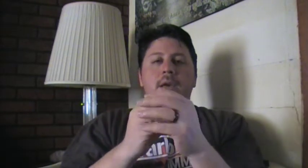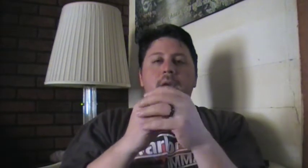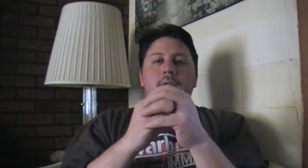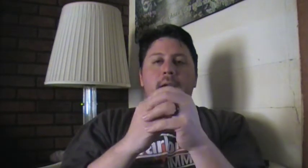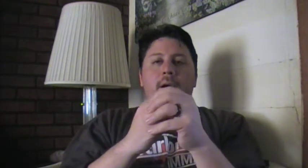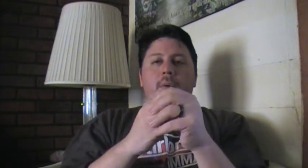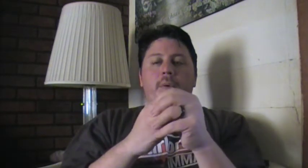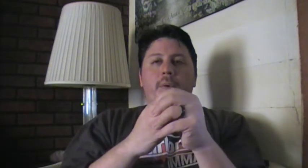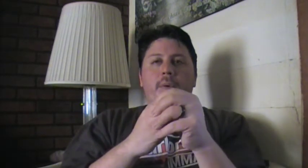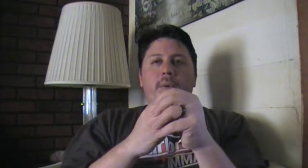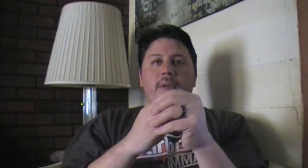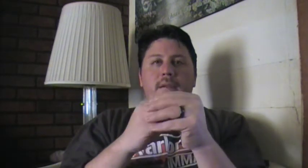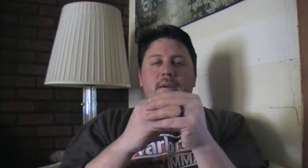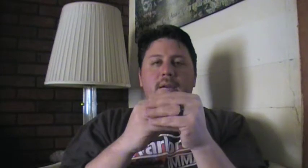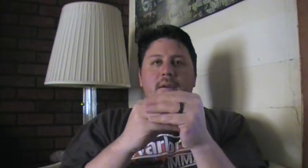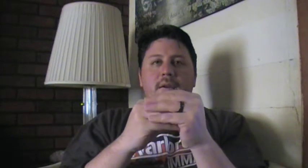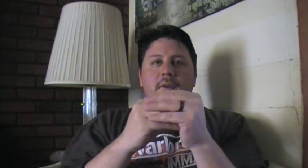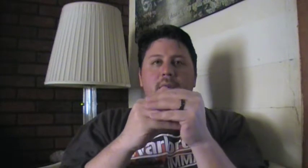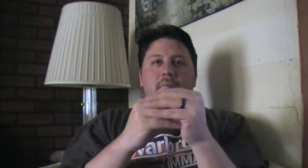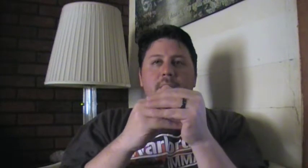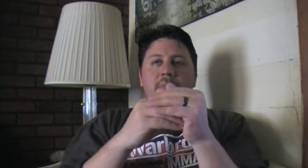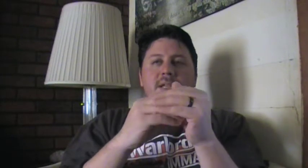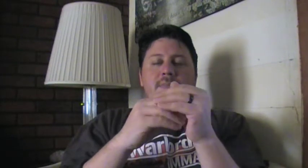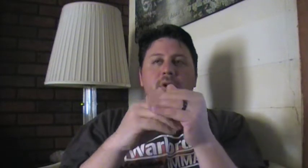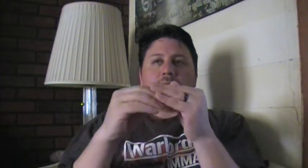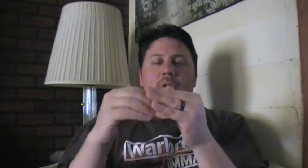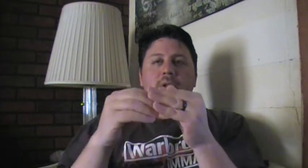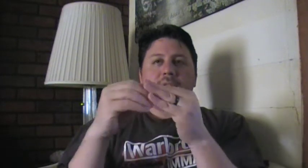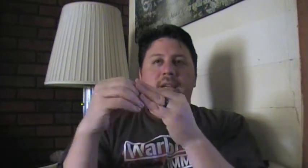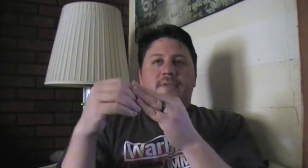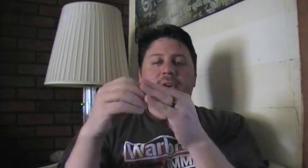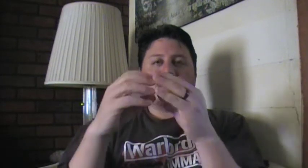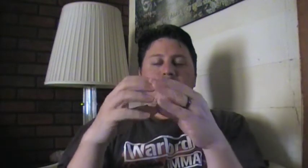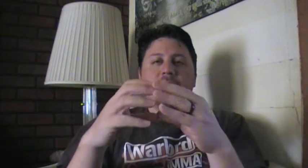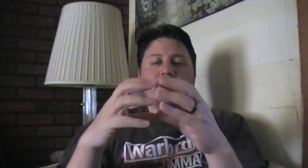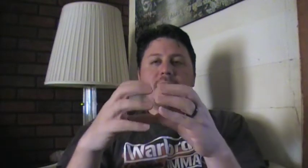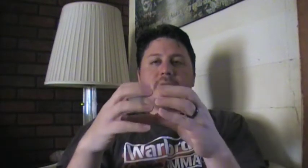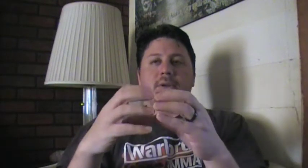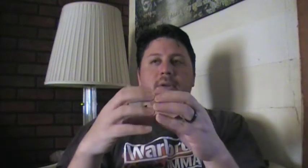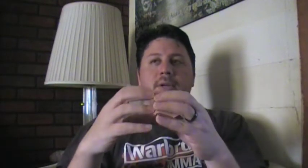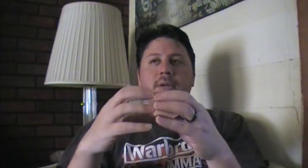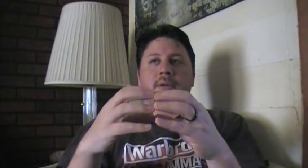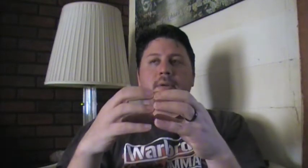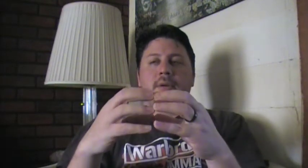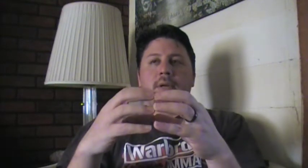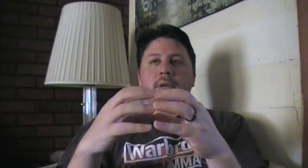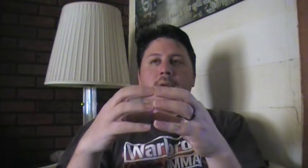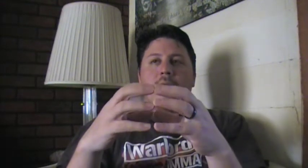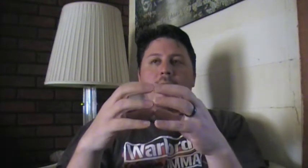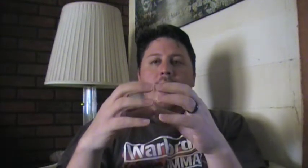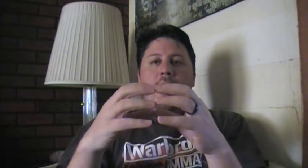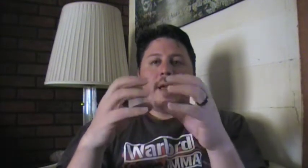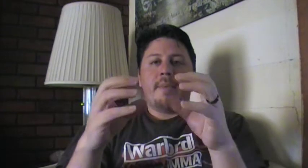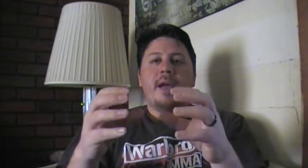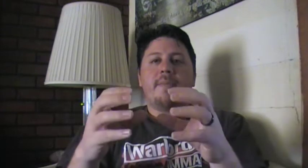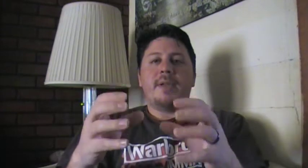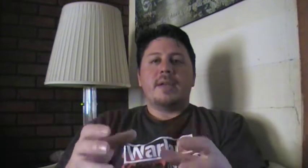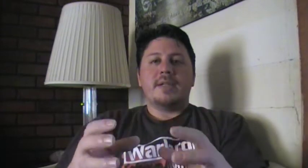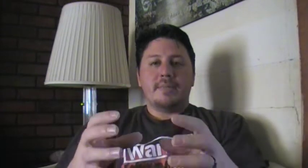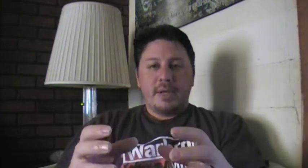Now, mixed martial arts, as far as the term is concerned, in my opinion, isn't being